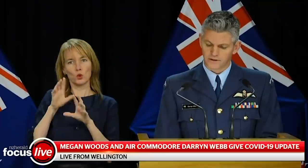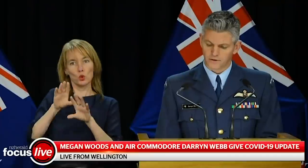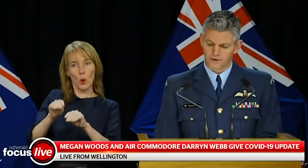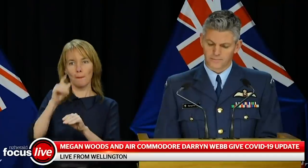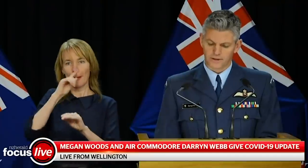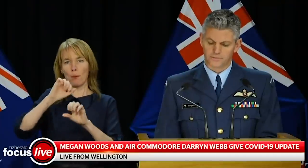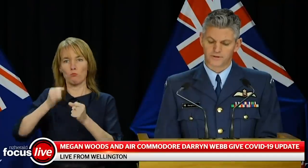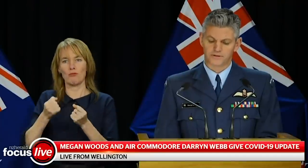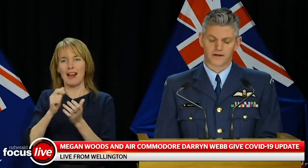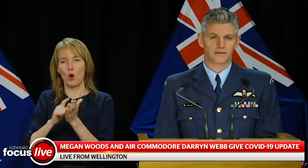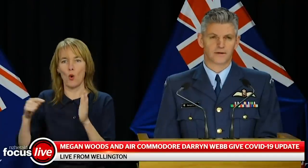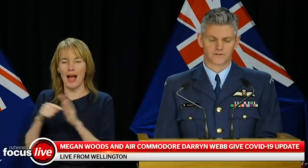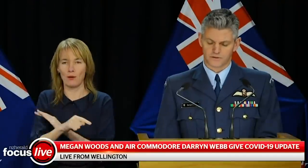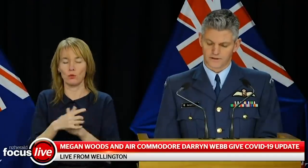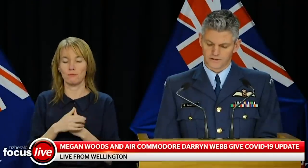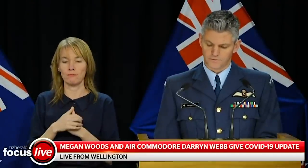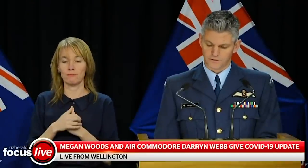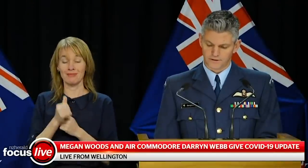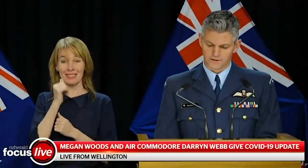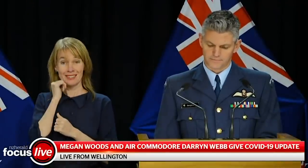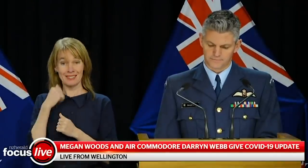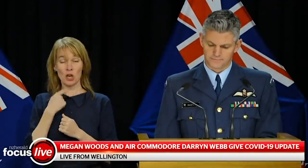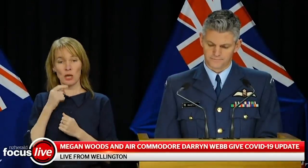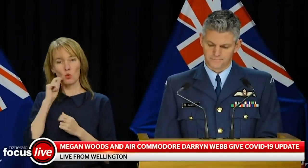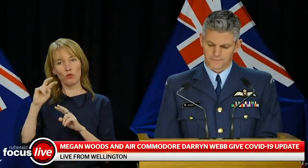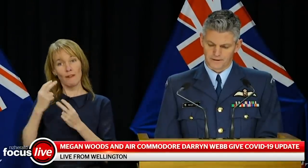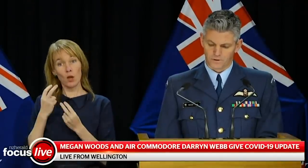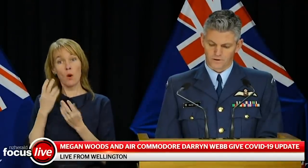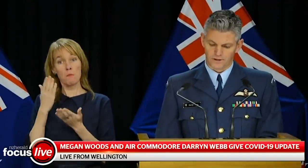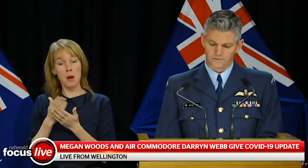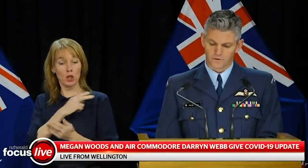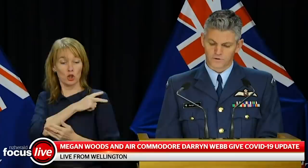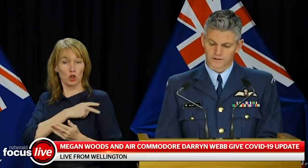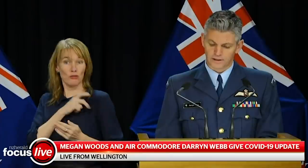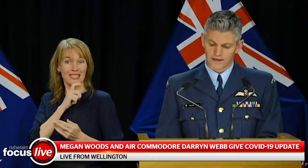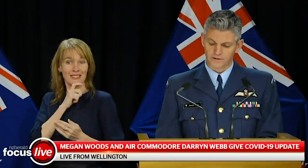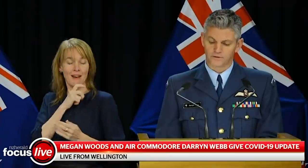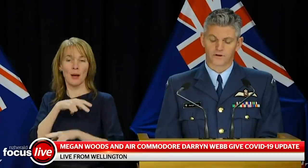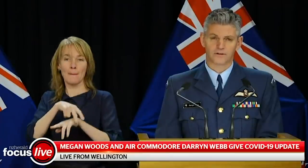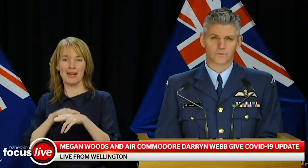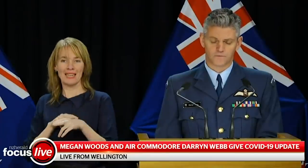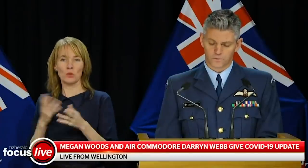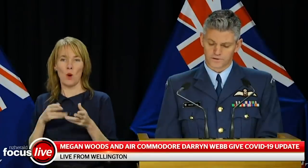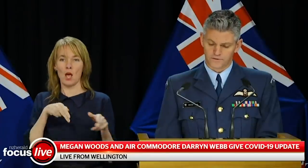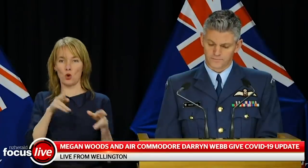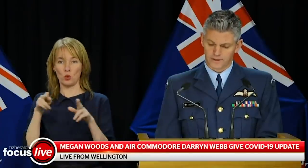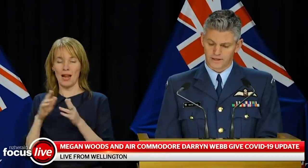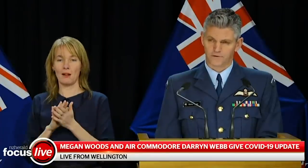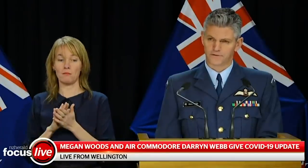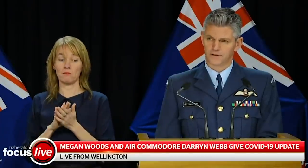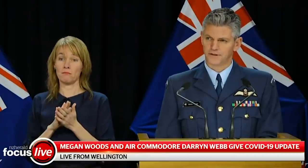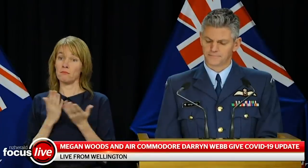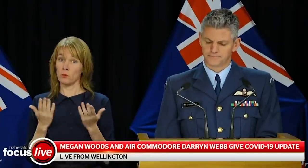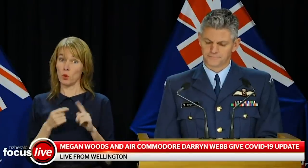reviewing our security and police presence at managed isolation facilities. We currently have contracted guards on site, 24-7,